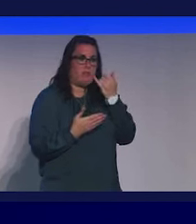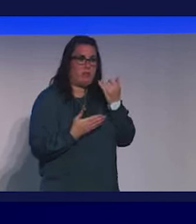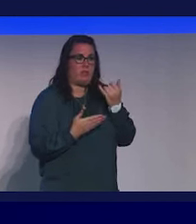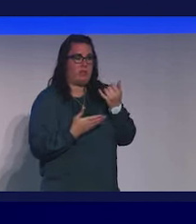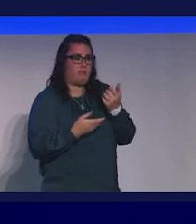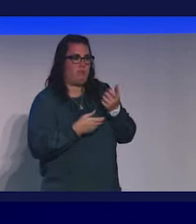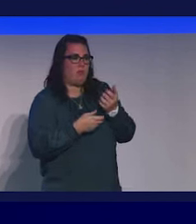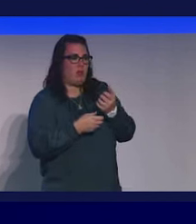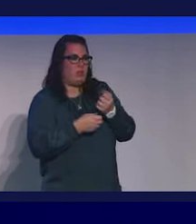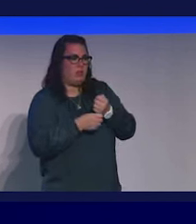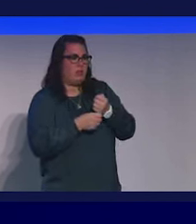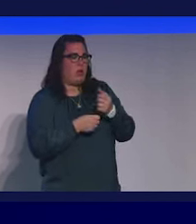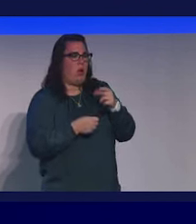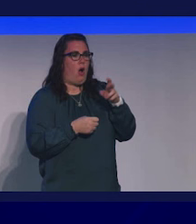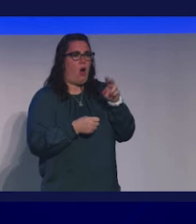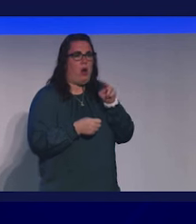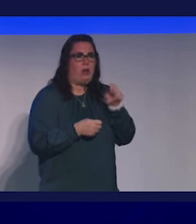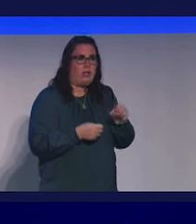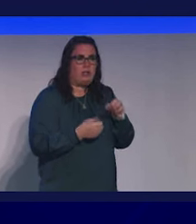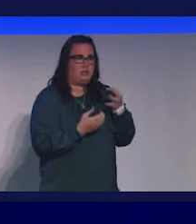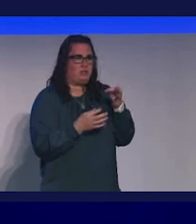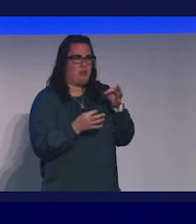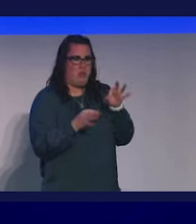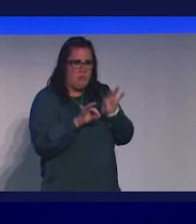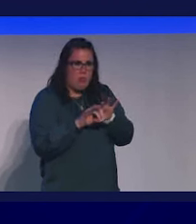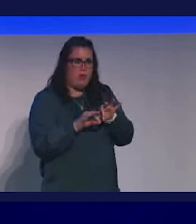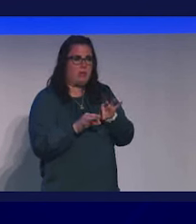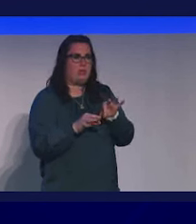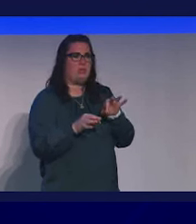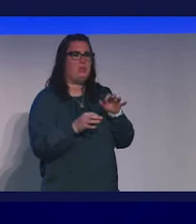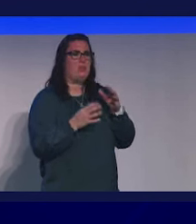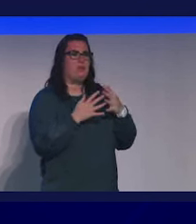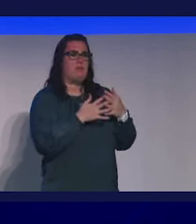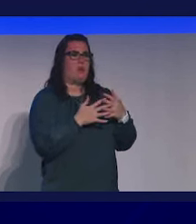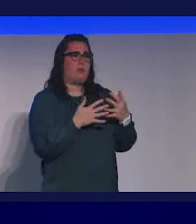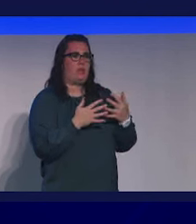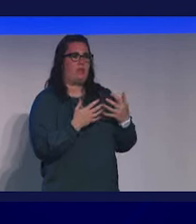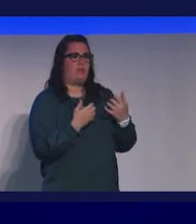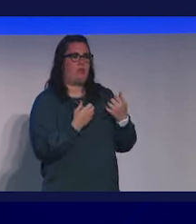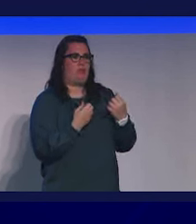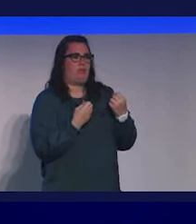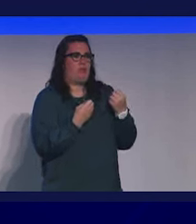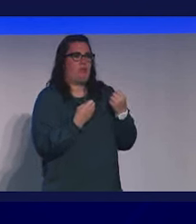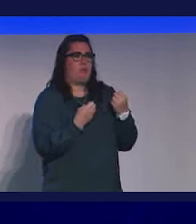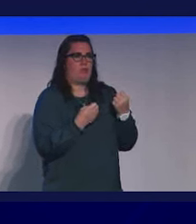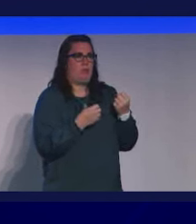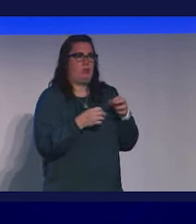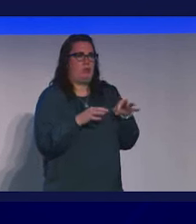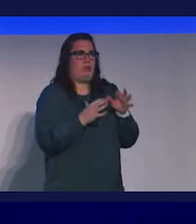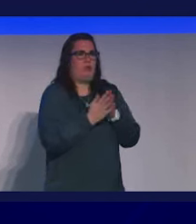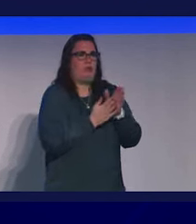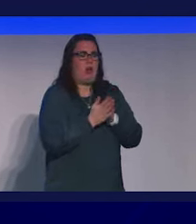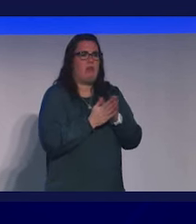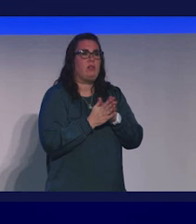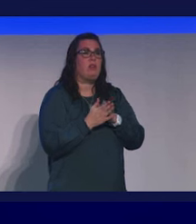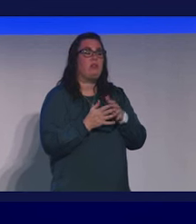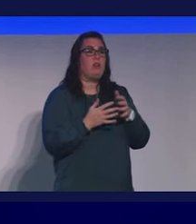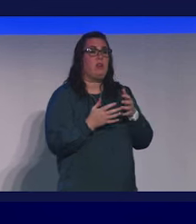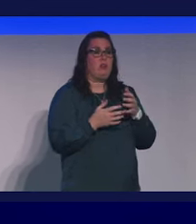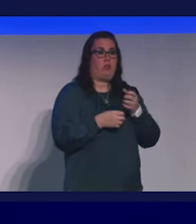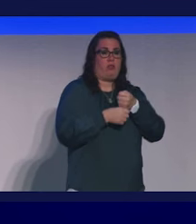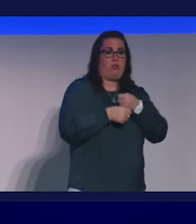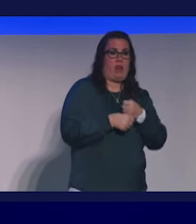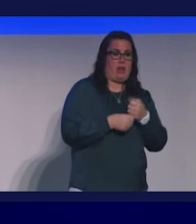that fundamental, very American drive around capitalism, that we could create an engine that is self